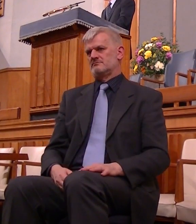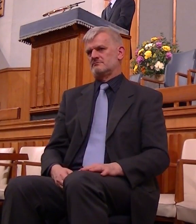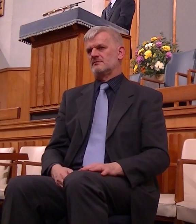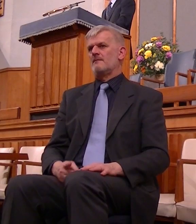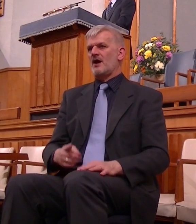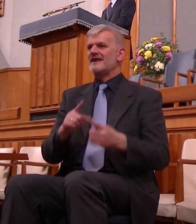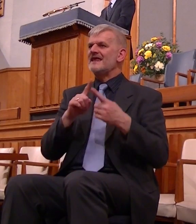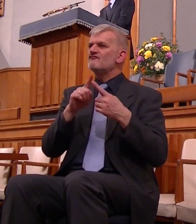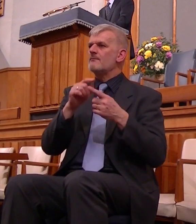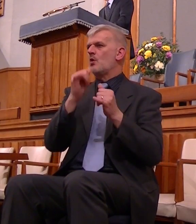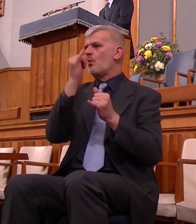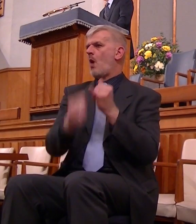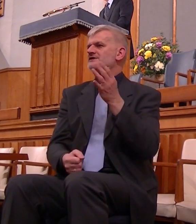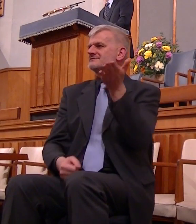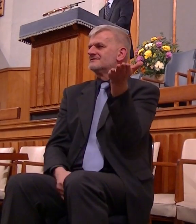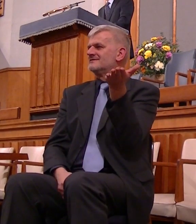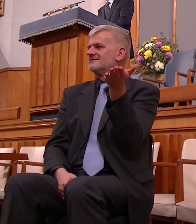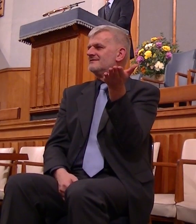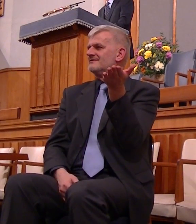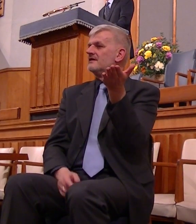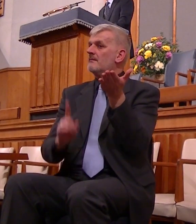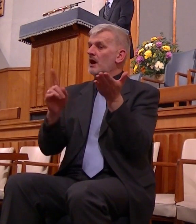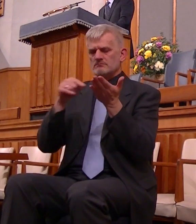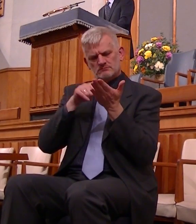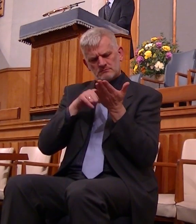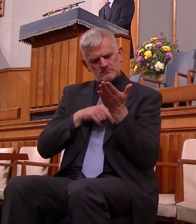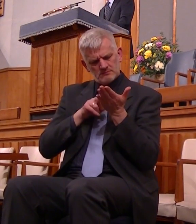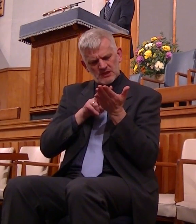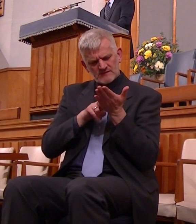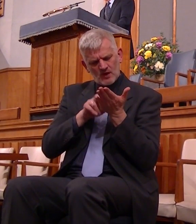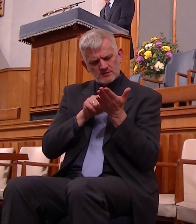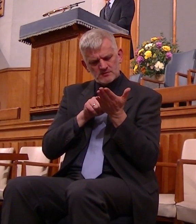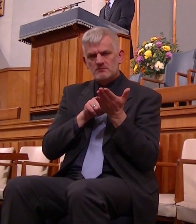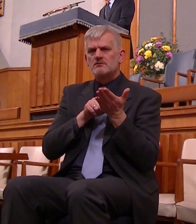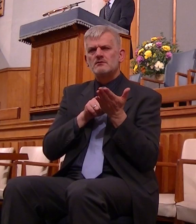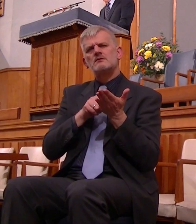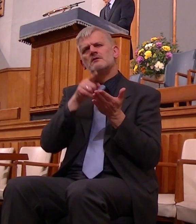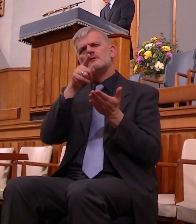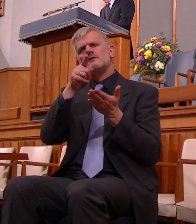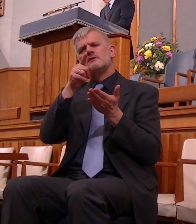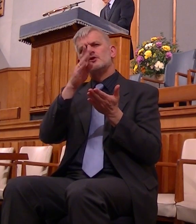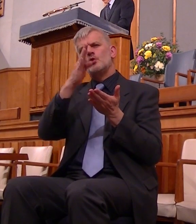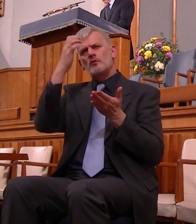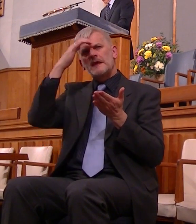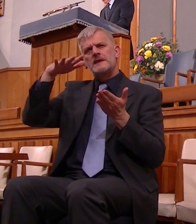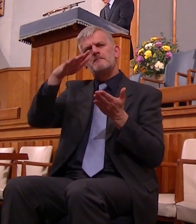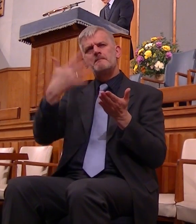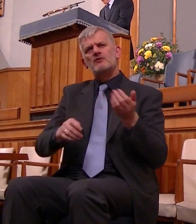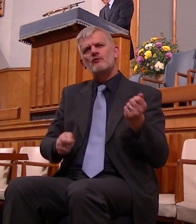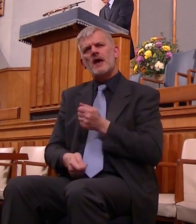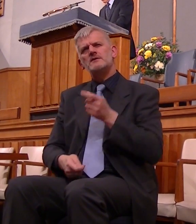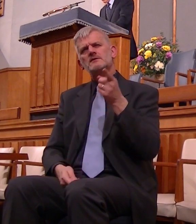all and yet depicted here in the language of the prophets as of people who have repented